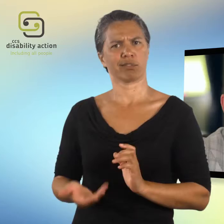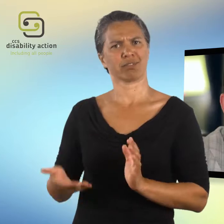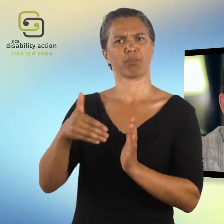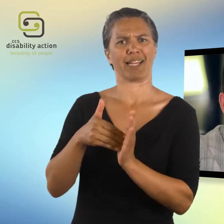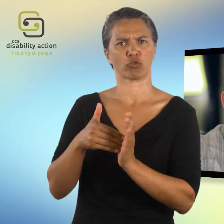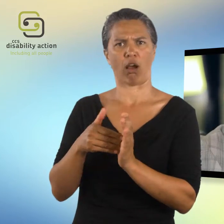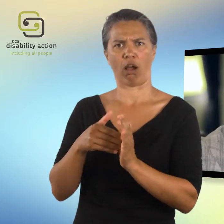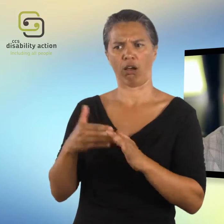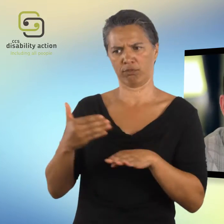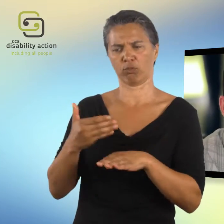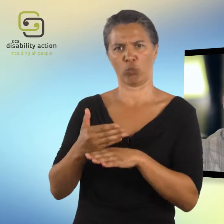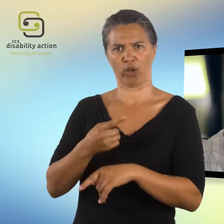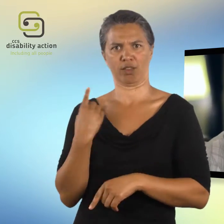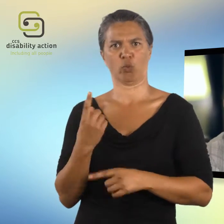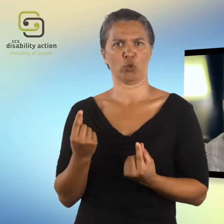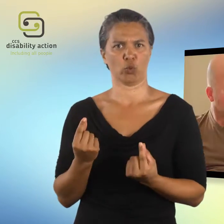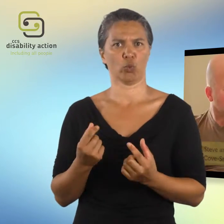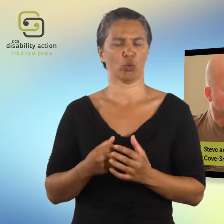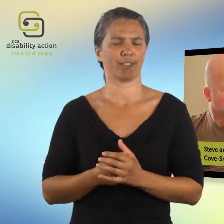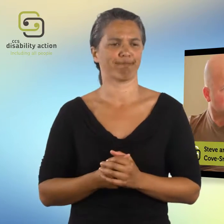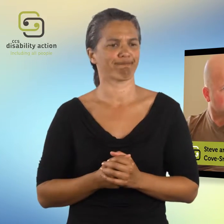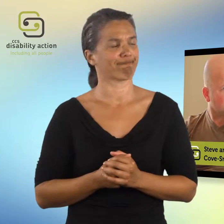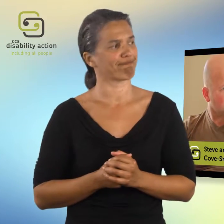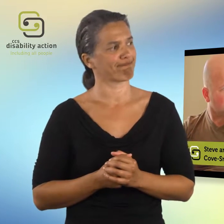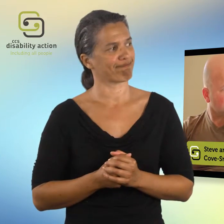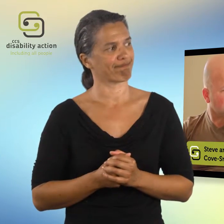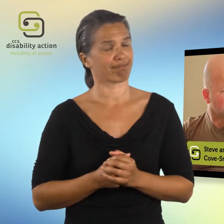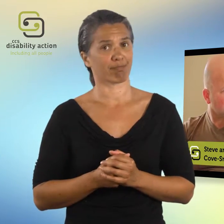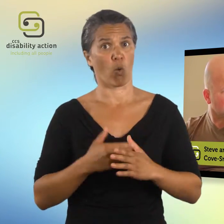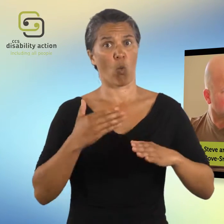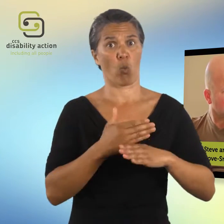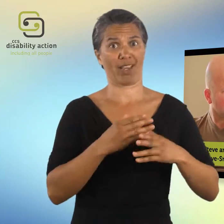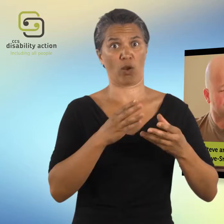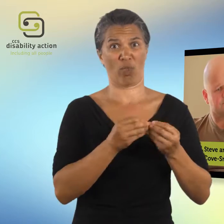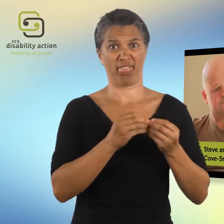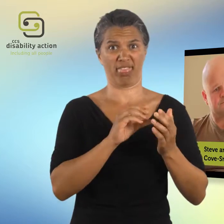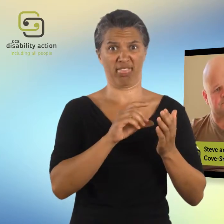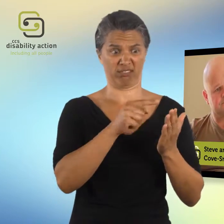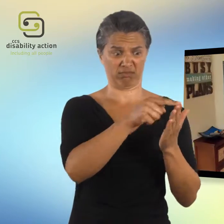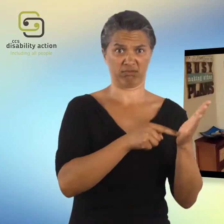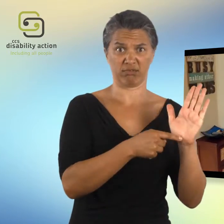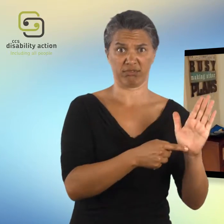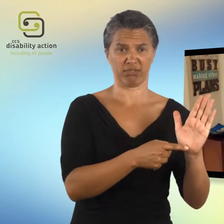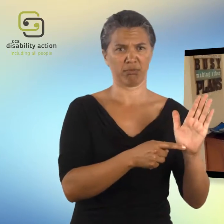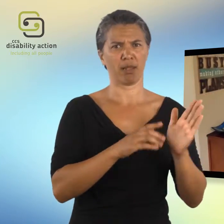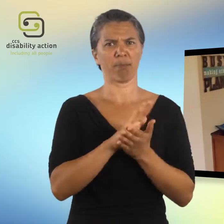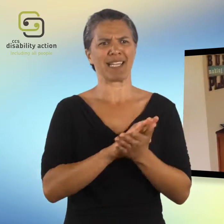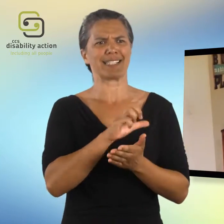the work that we do. Working with the tools meant that CCS Disability Action know